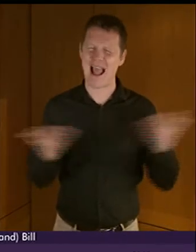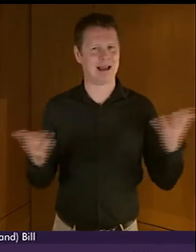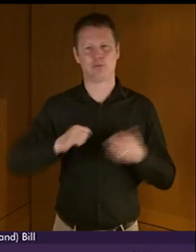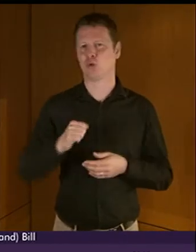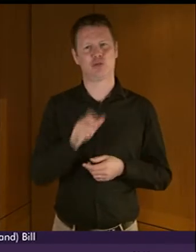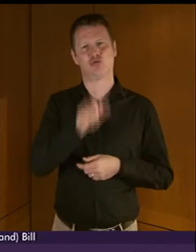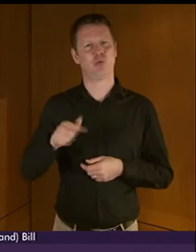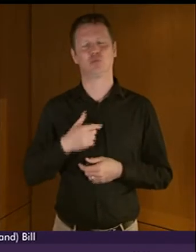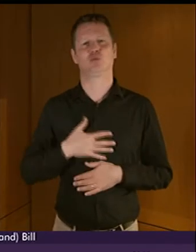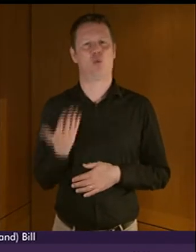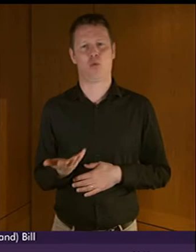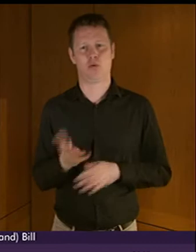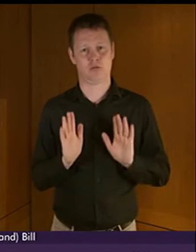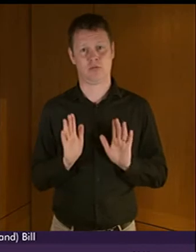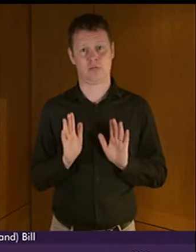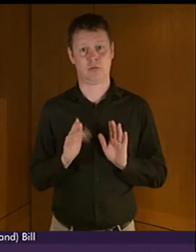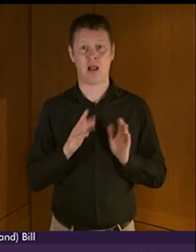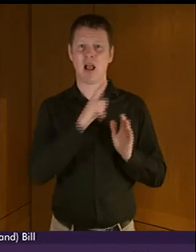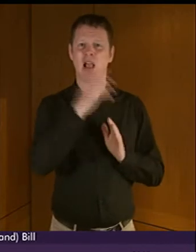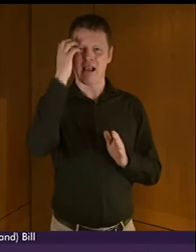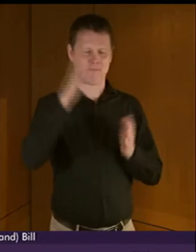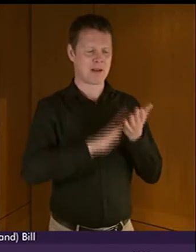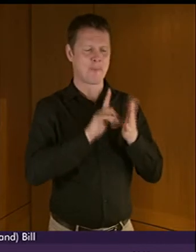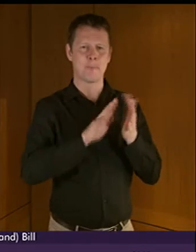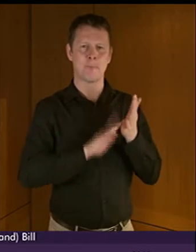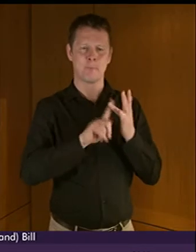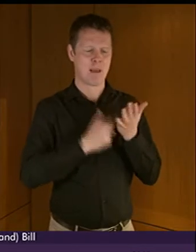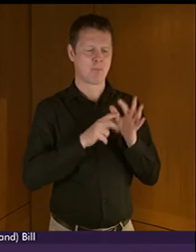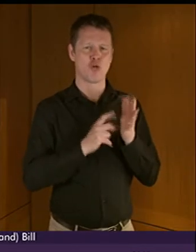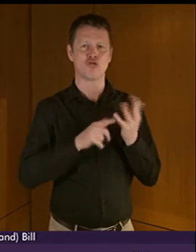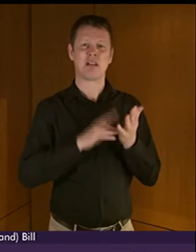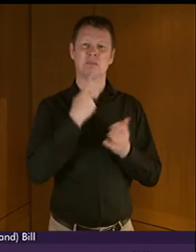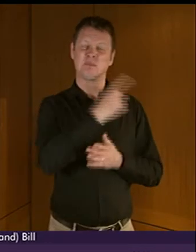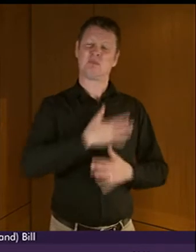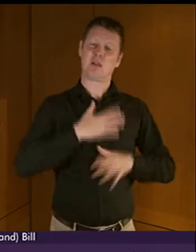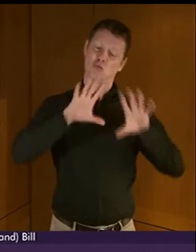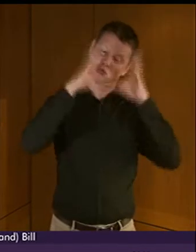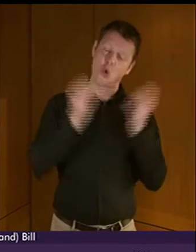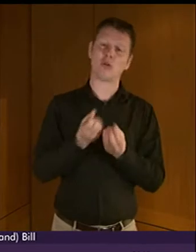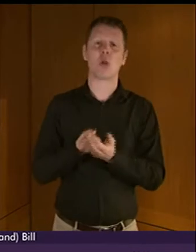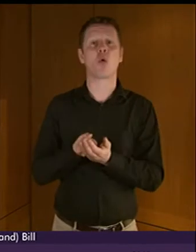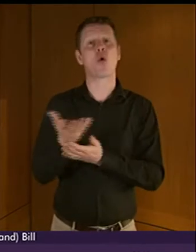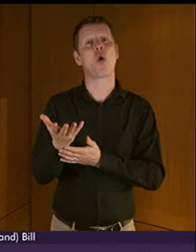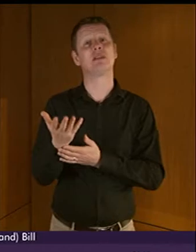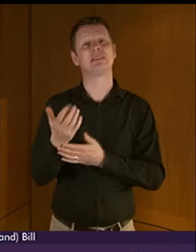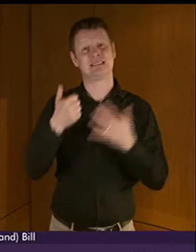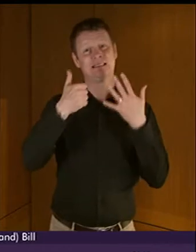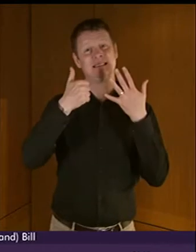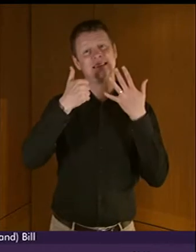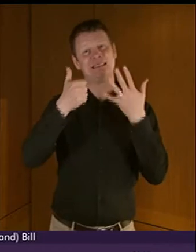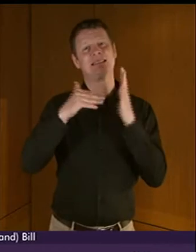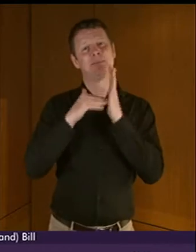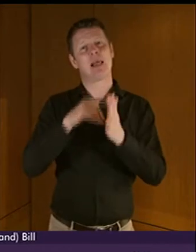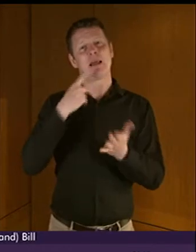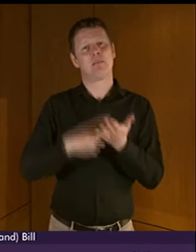In the memorandum from this Government, they have set out an estimated total cost for the implementation of the Bill, as proposed, of £6 million over